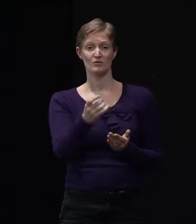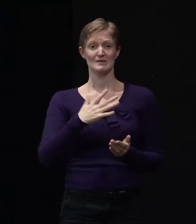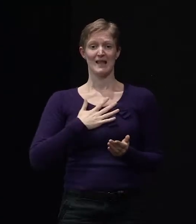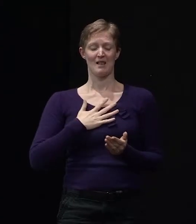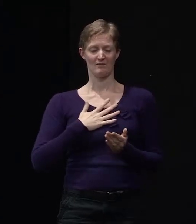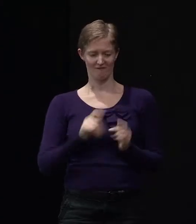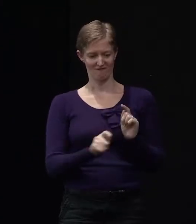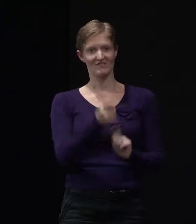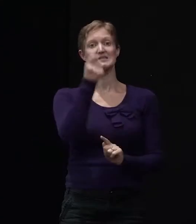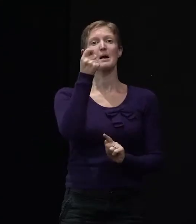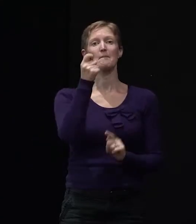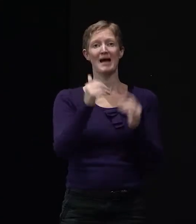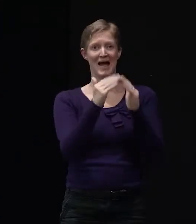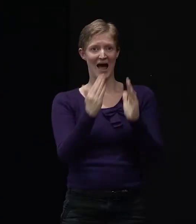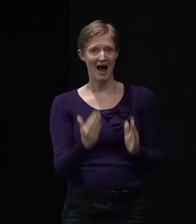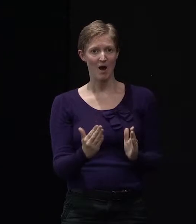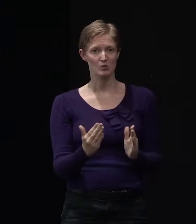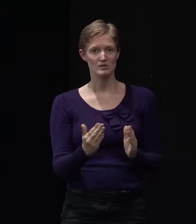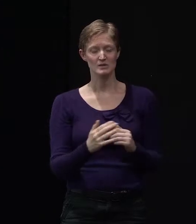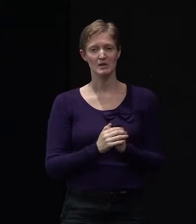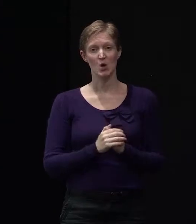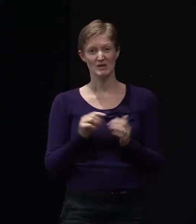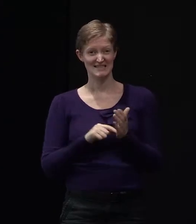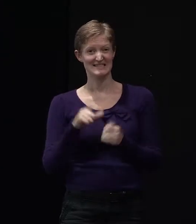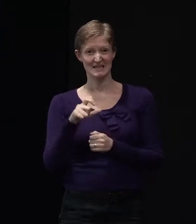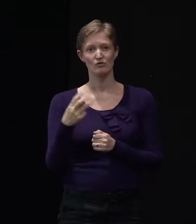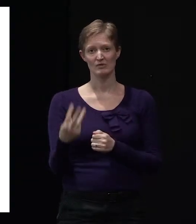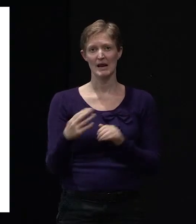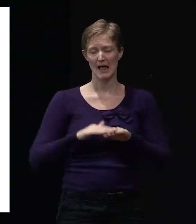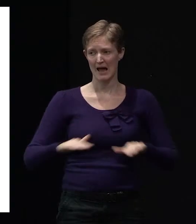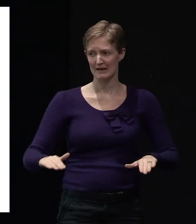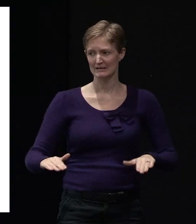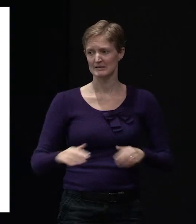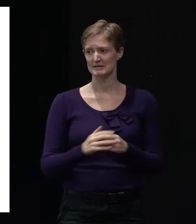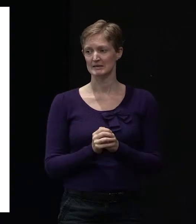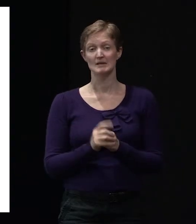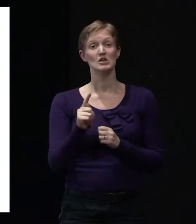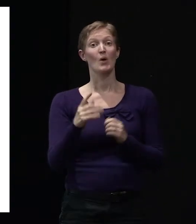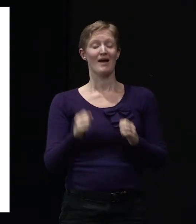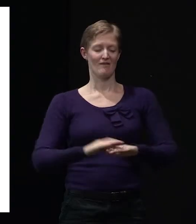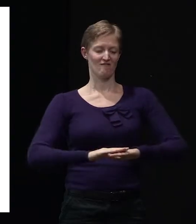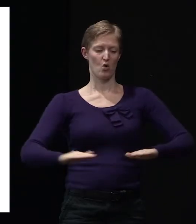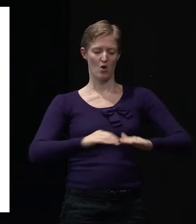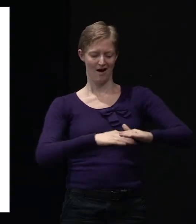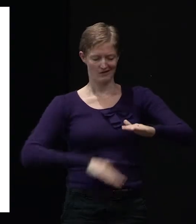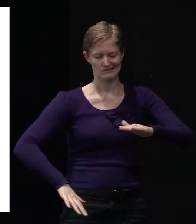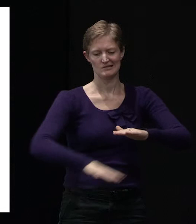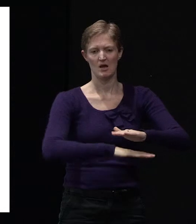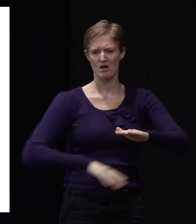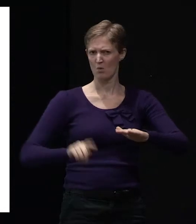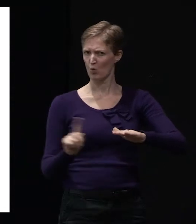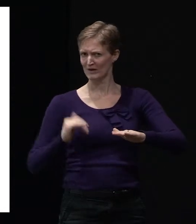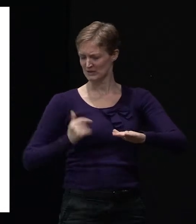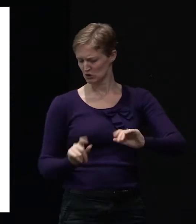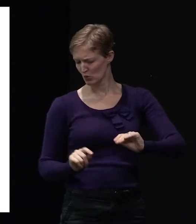on TC3 land in Christchurch. First of all, below-floor work, the kind of things that you need to think about in terms of